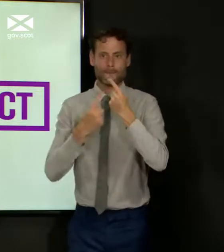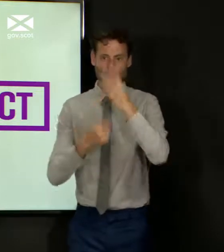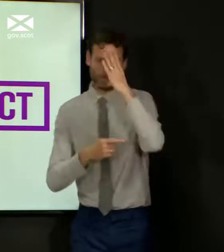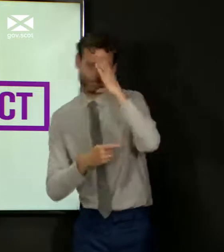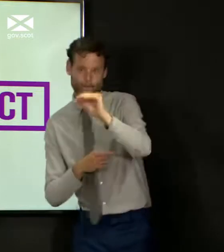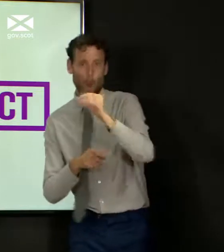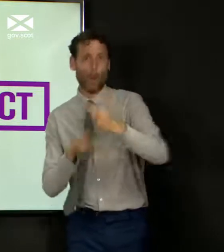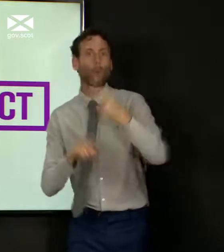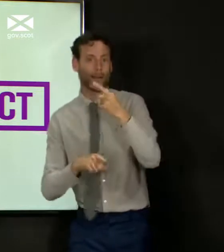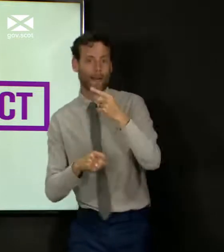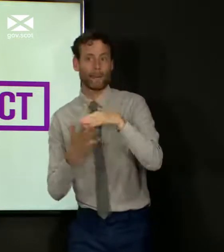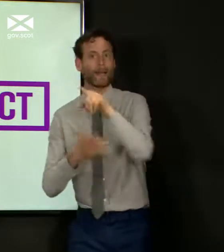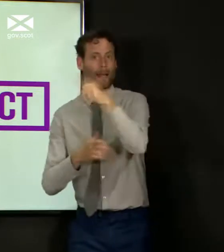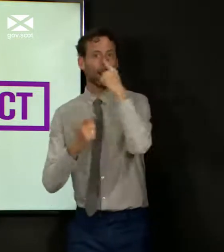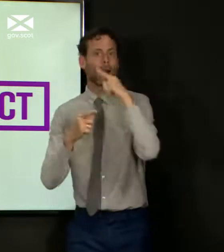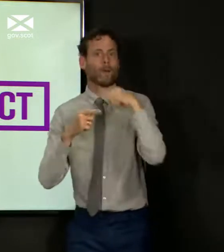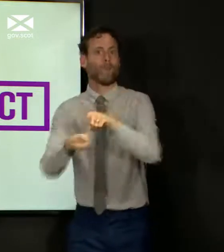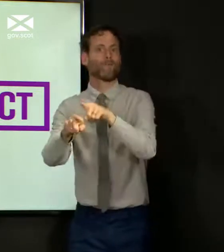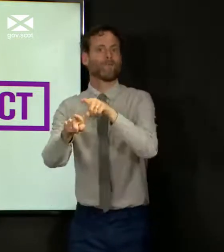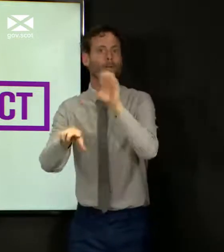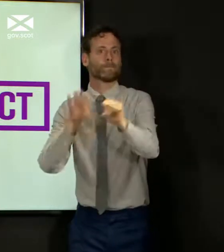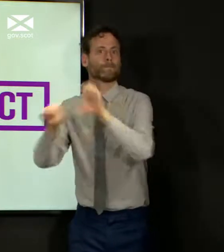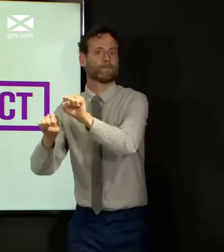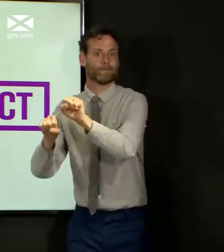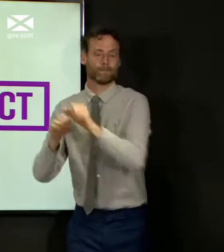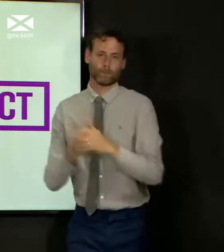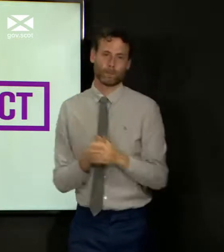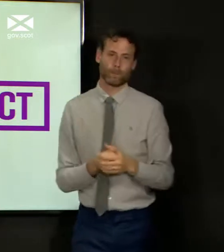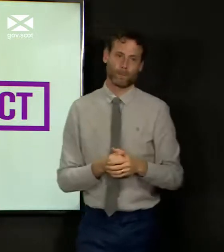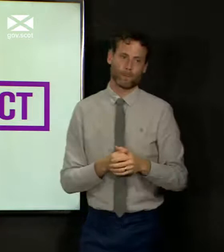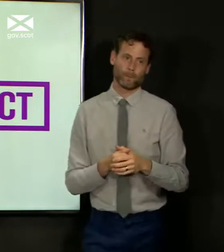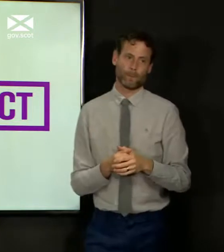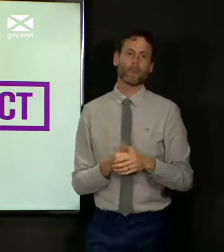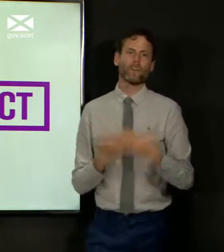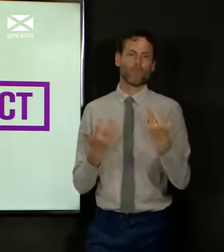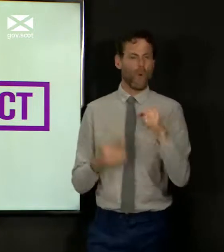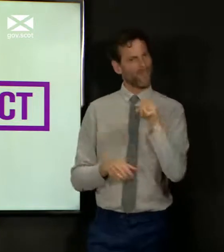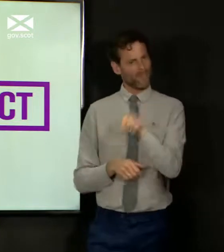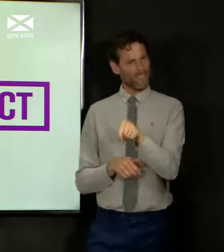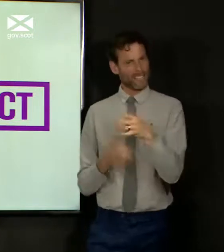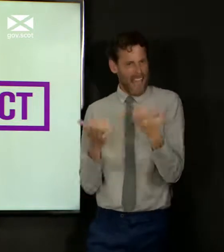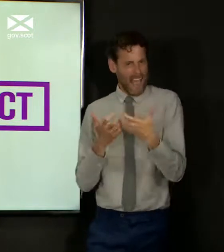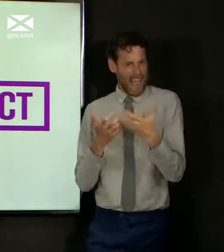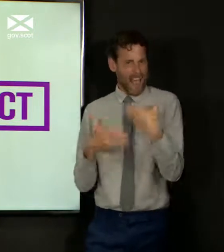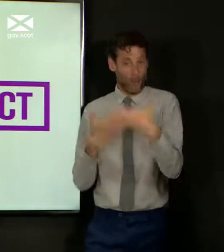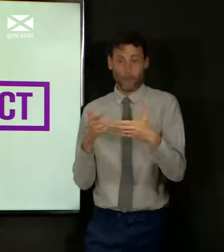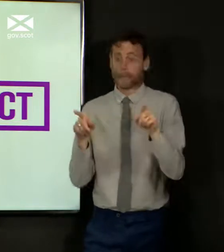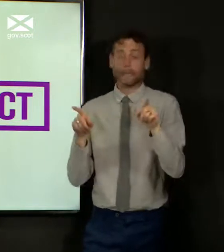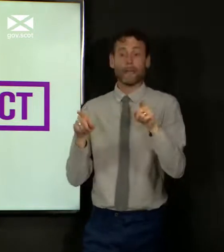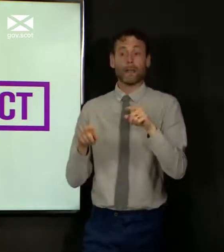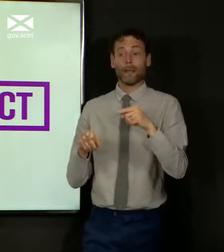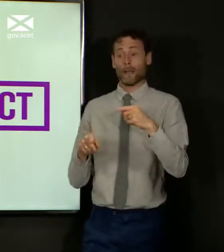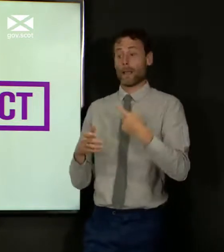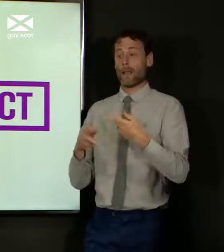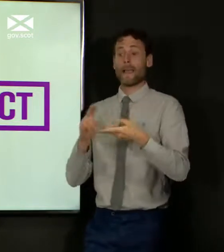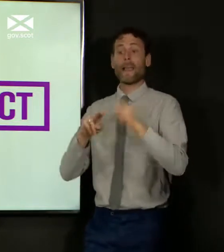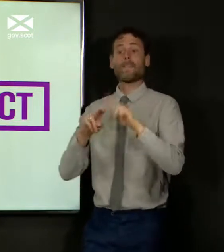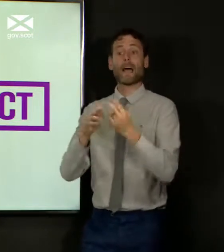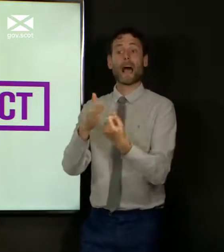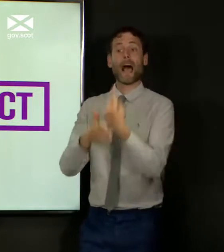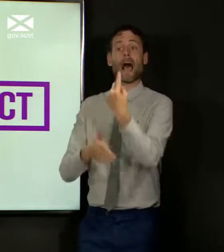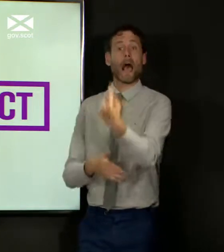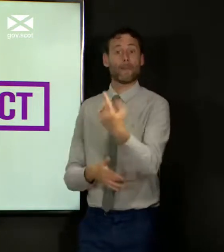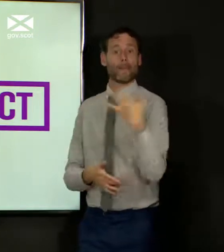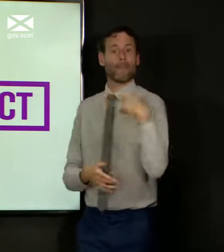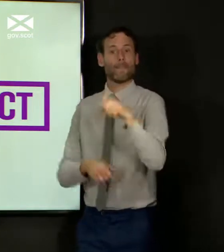that they could then get on and trace contacts themselves from there. So that is how, and it would work the other way if it was someone